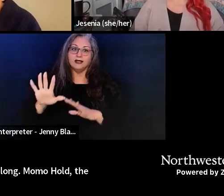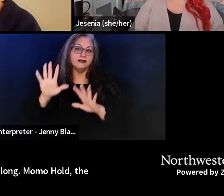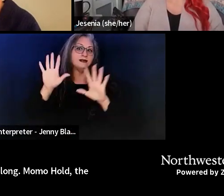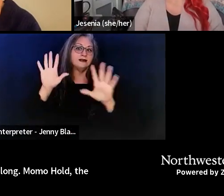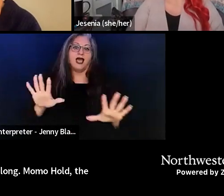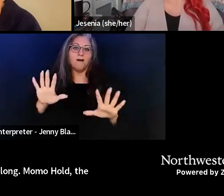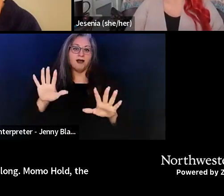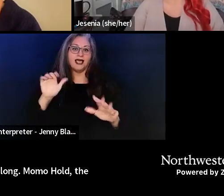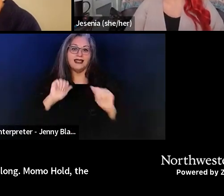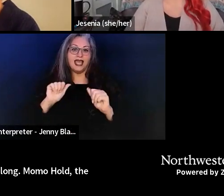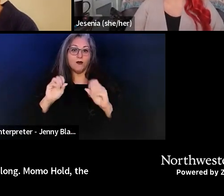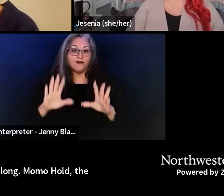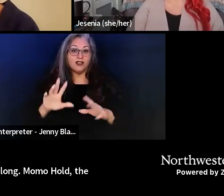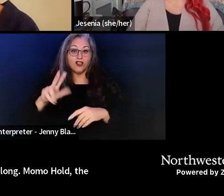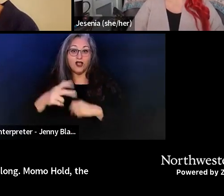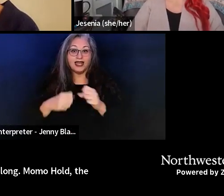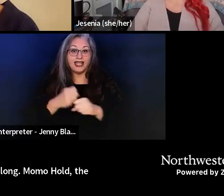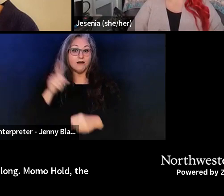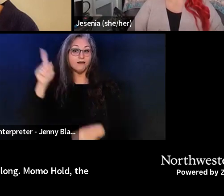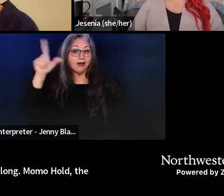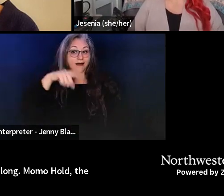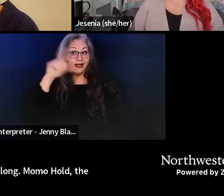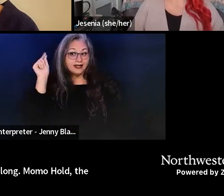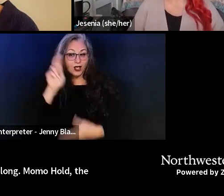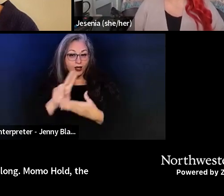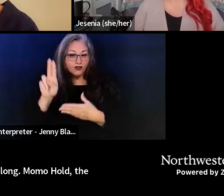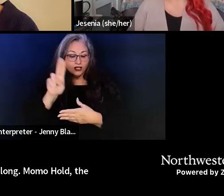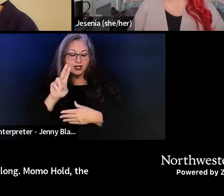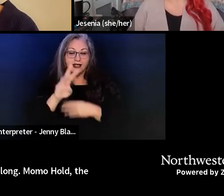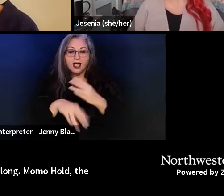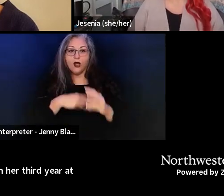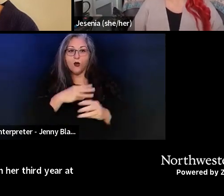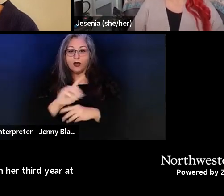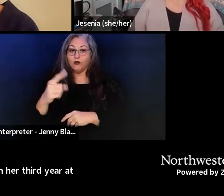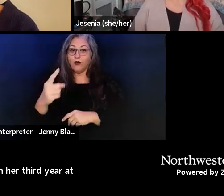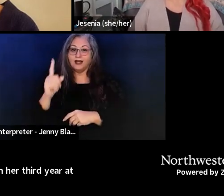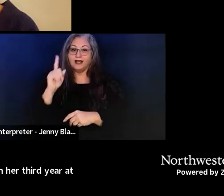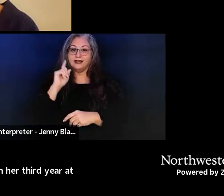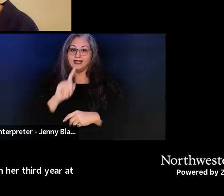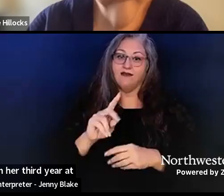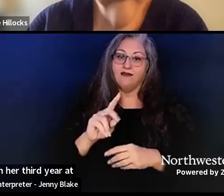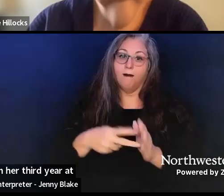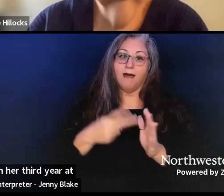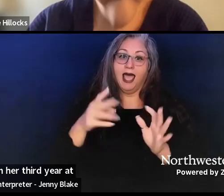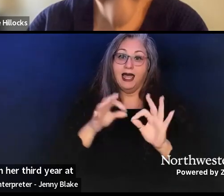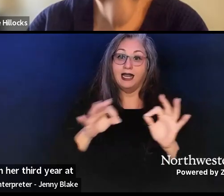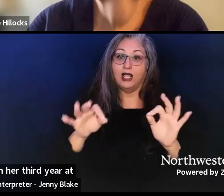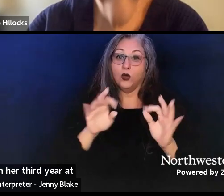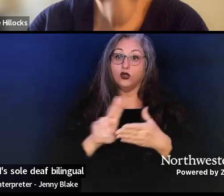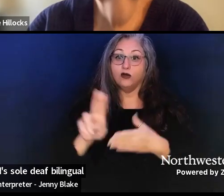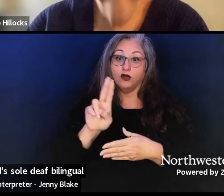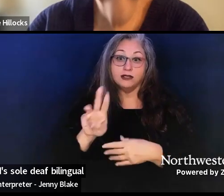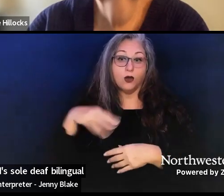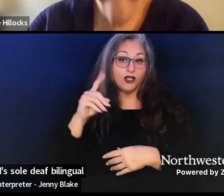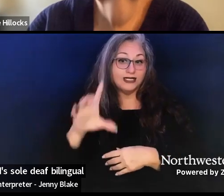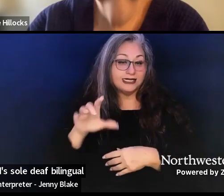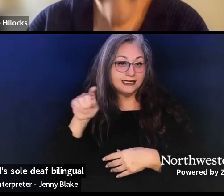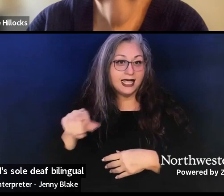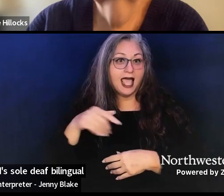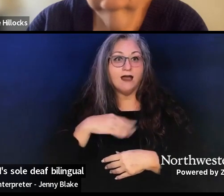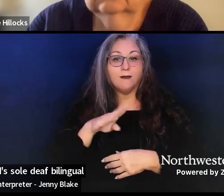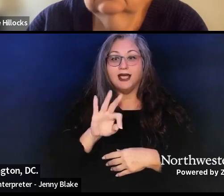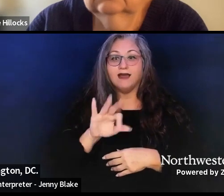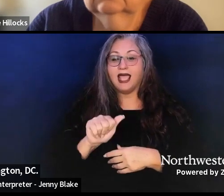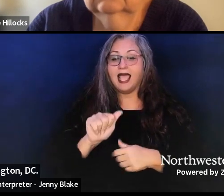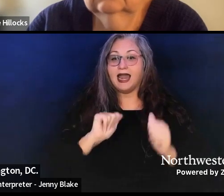in her third year at Gallaudet University, the world's sole deaf bilingual university in Washington, D.C., holds a BFA in